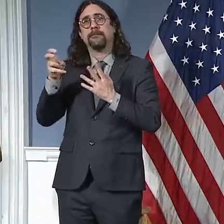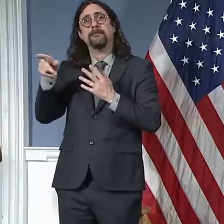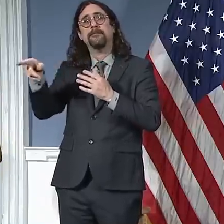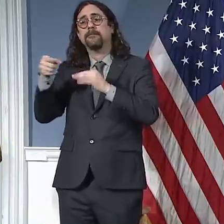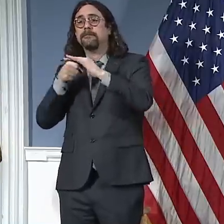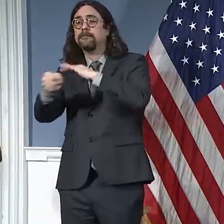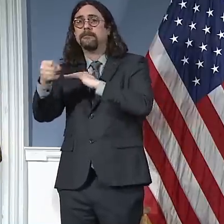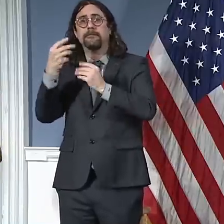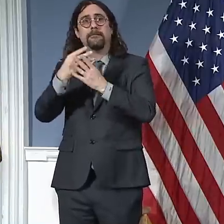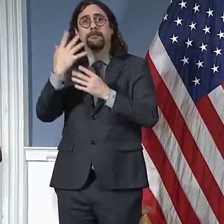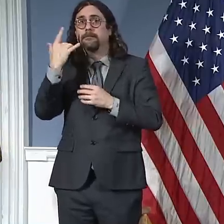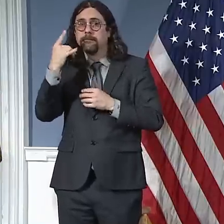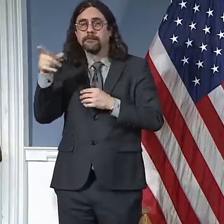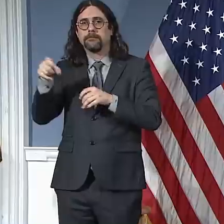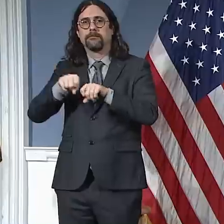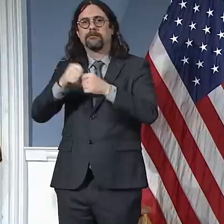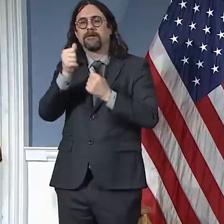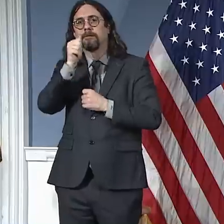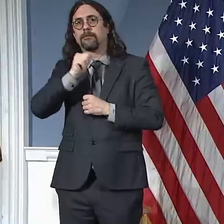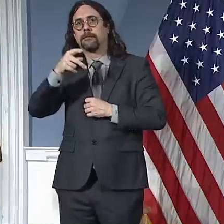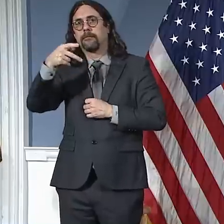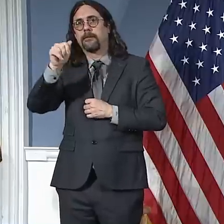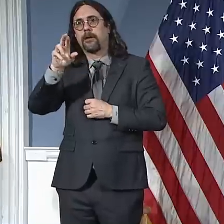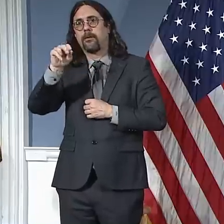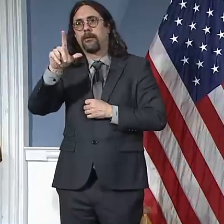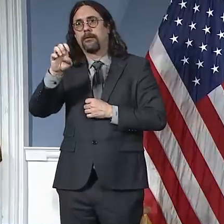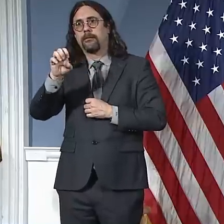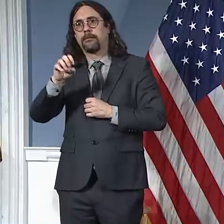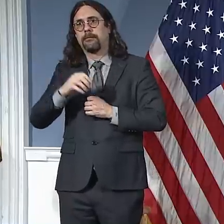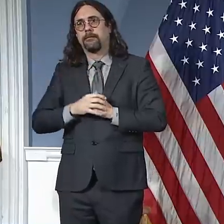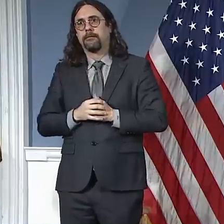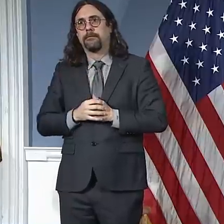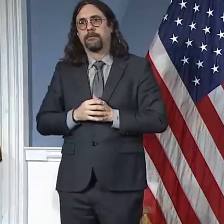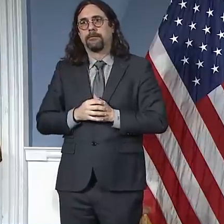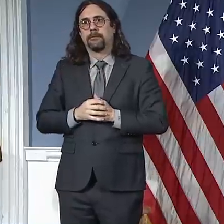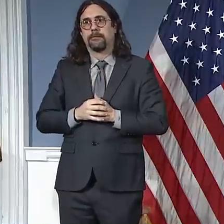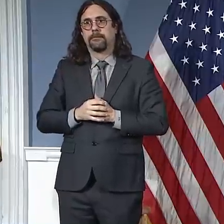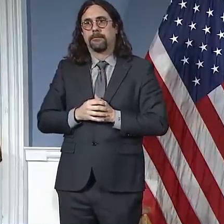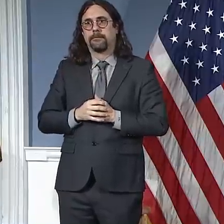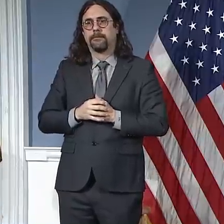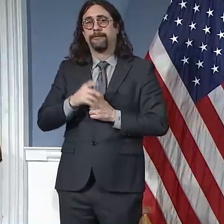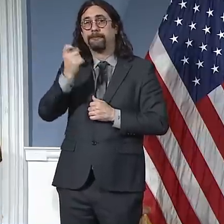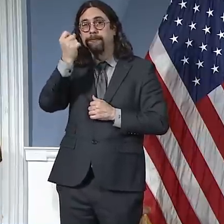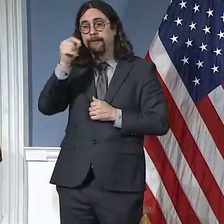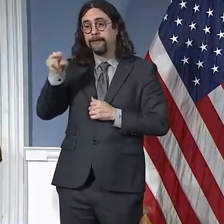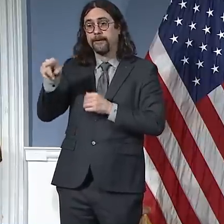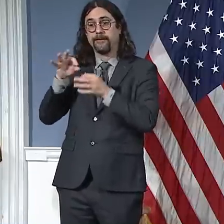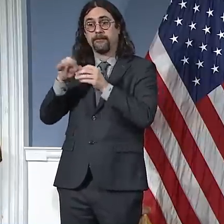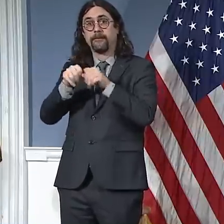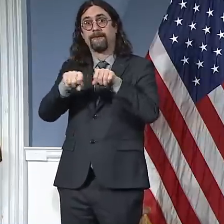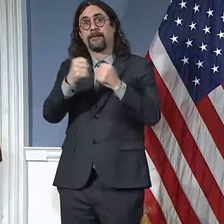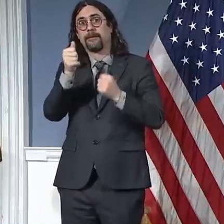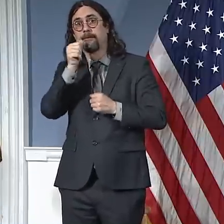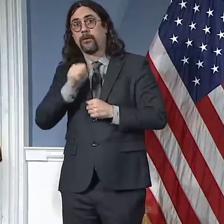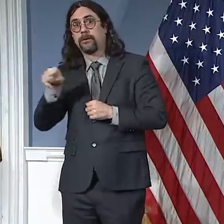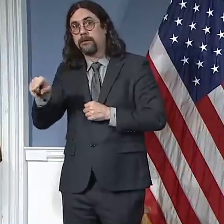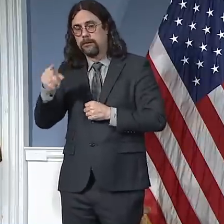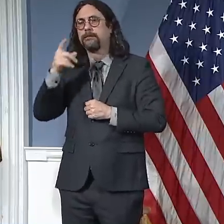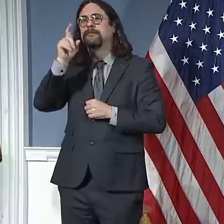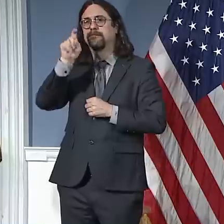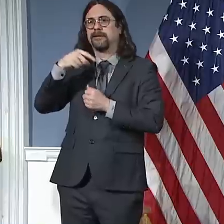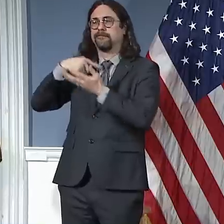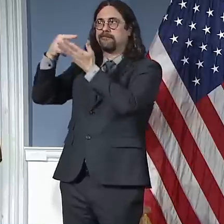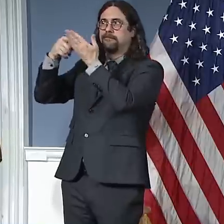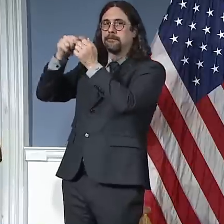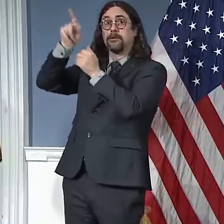ultimately give approval. We'll be having that conversation to see if that is a group that can be acted on across the board, or if that needs to